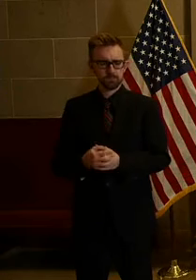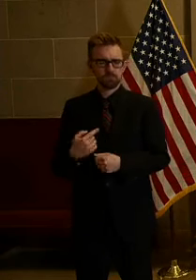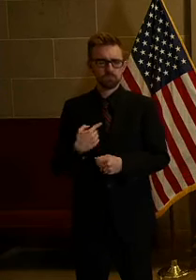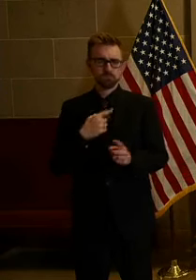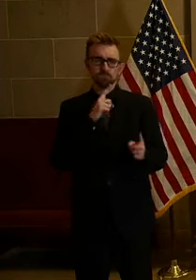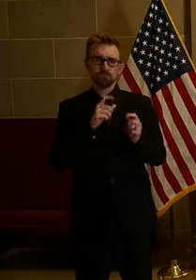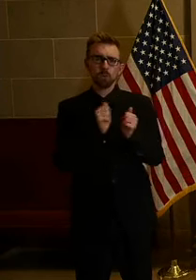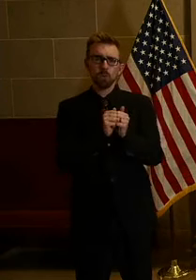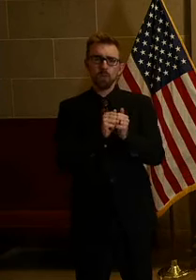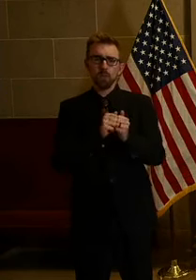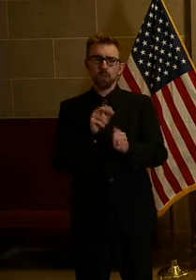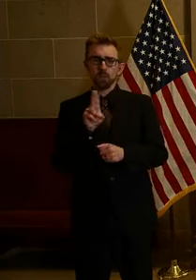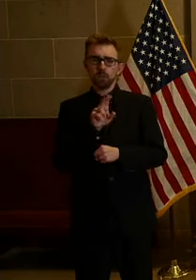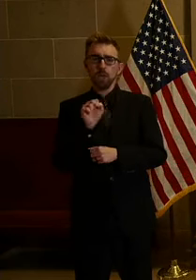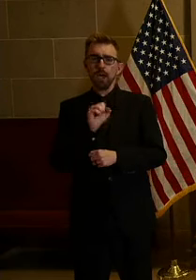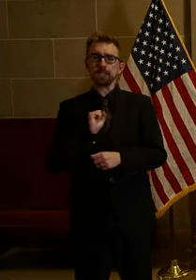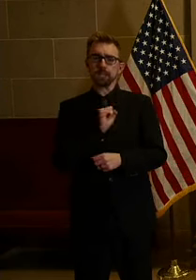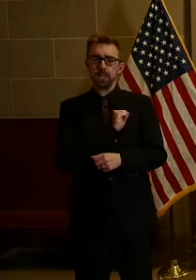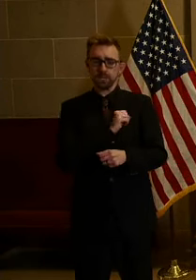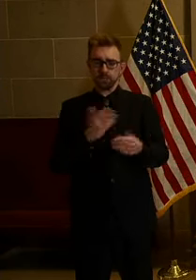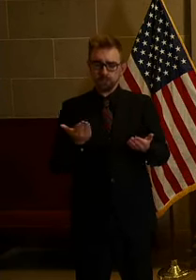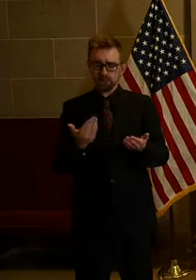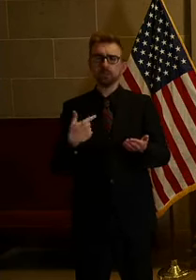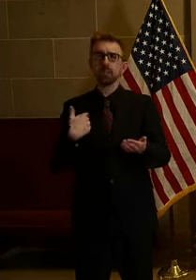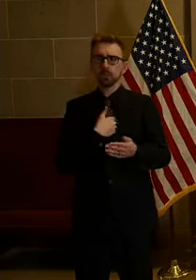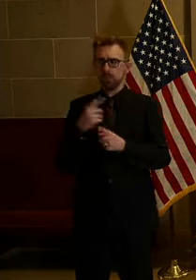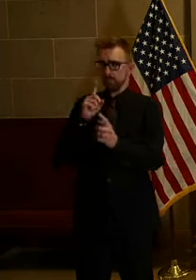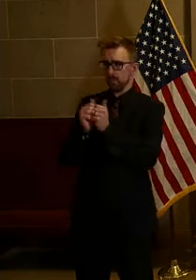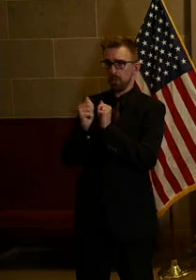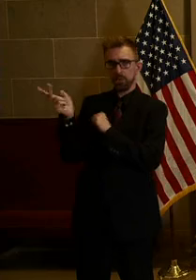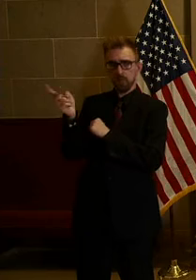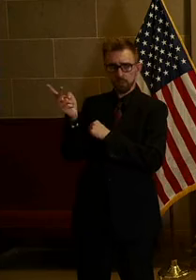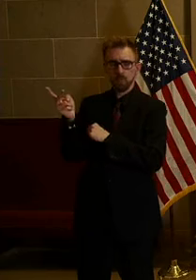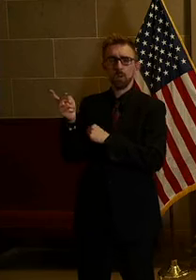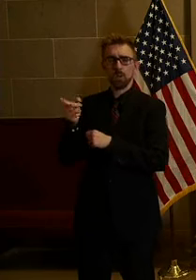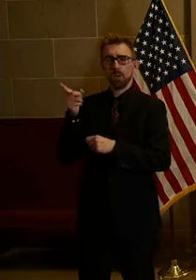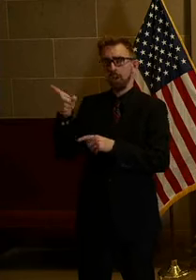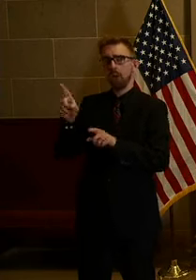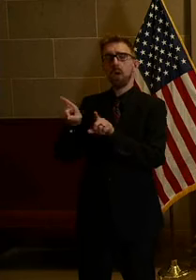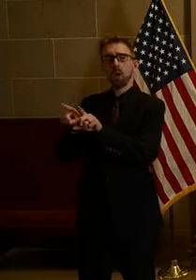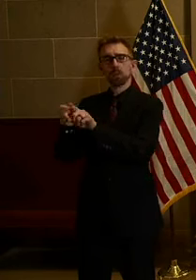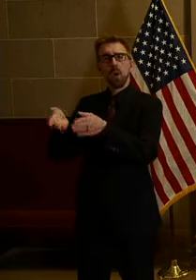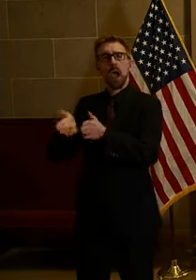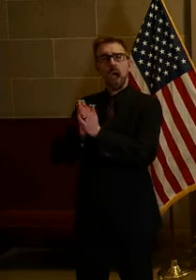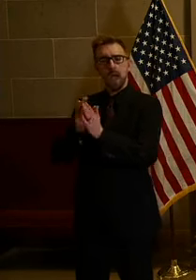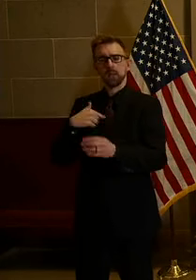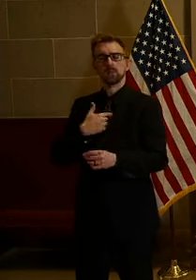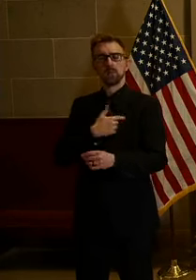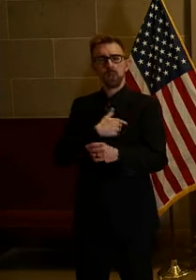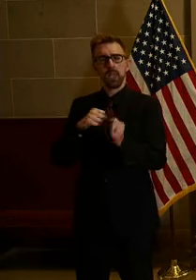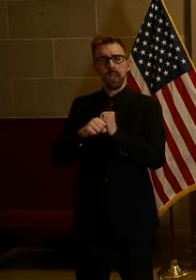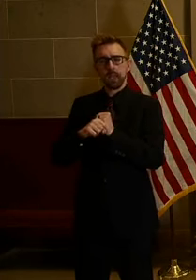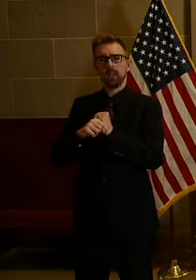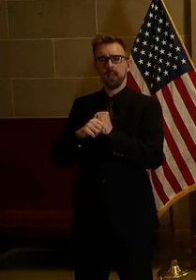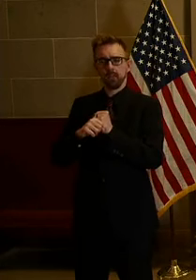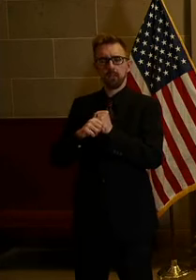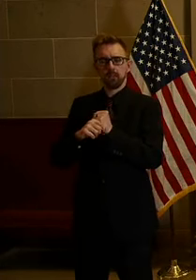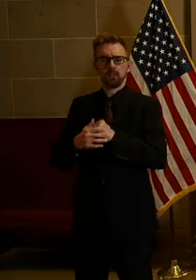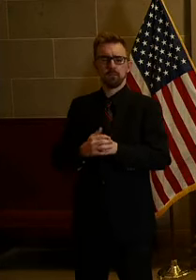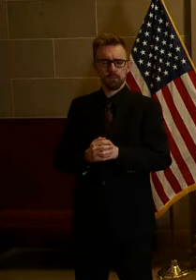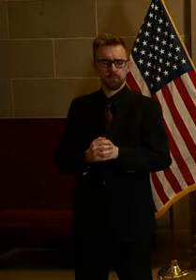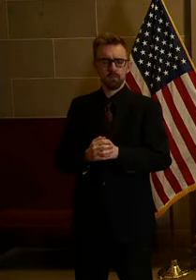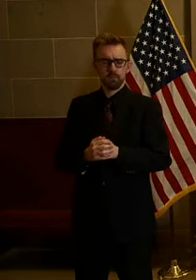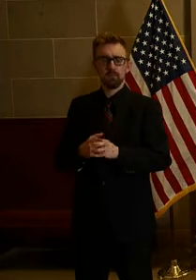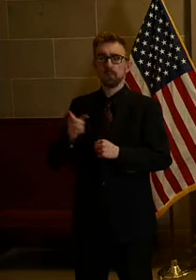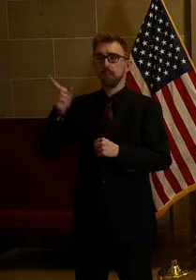two U.S. Senators, and during that call, they too asked that we extend their sincere gratitude and